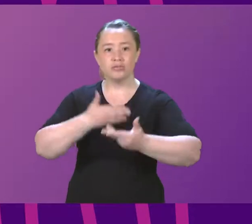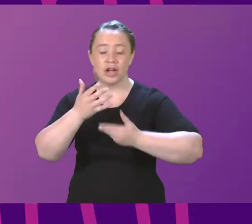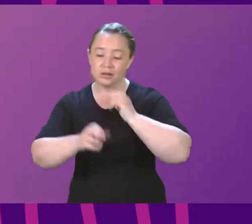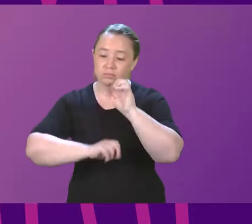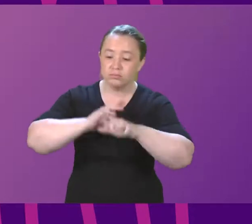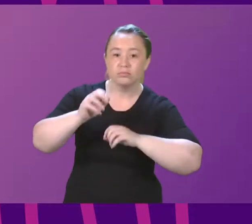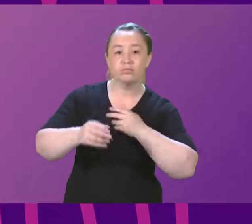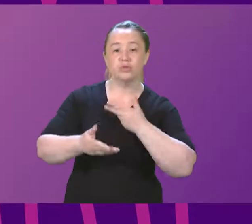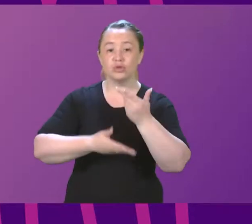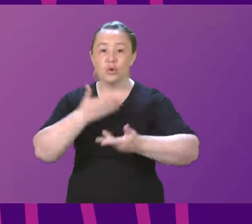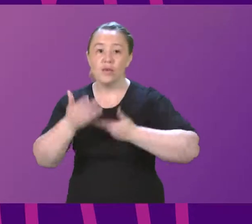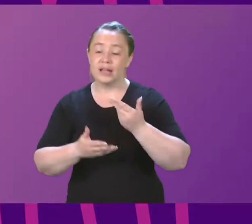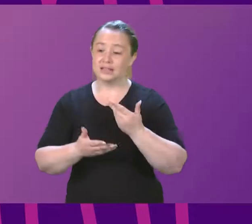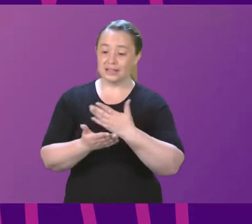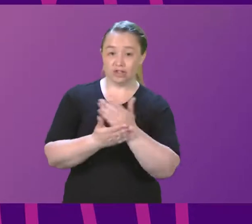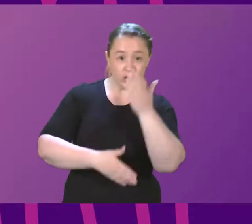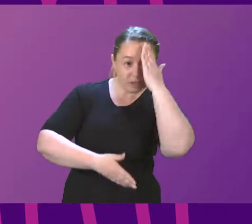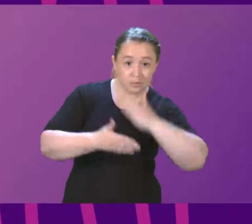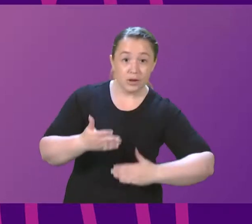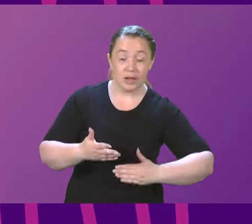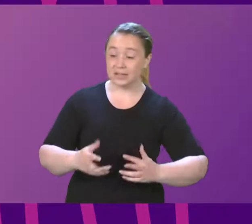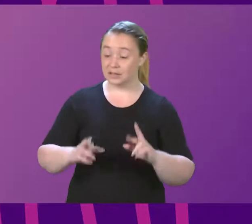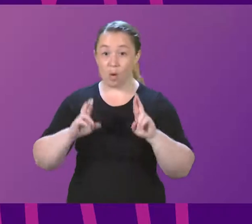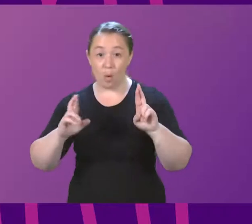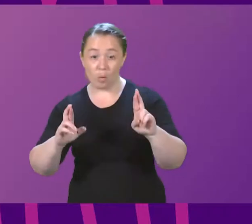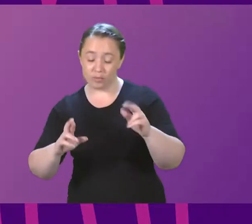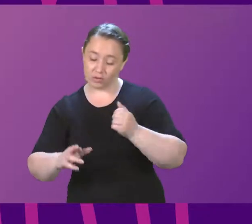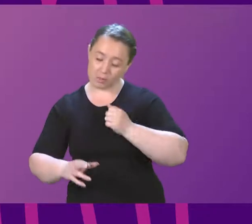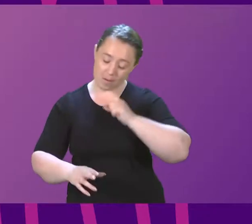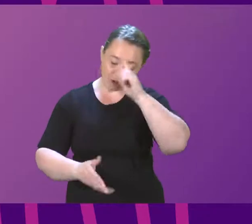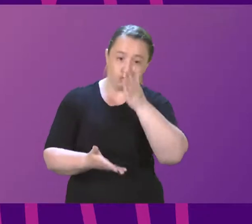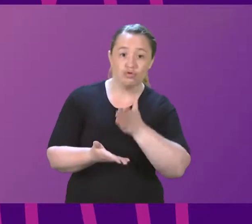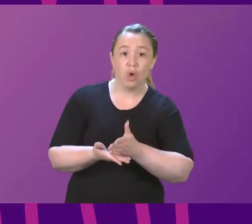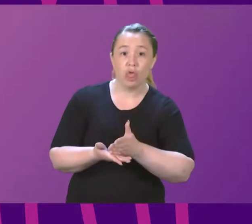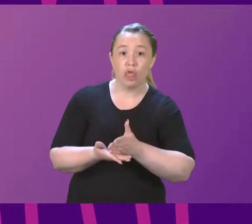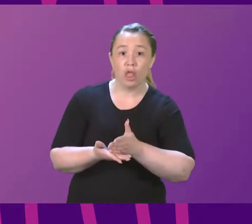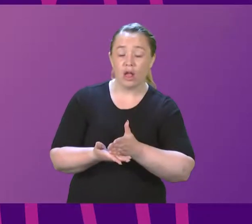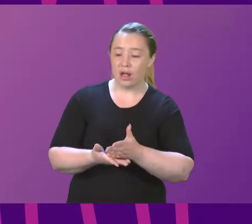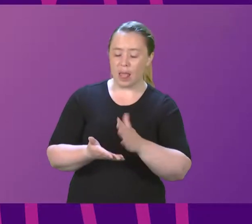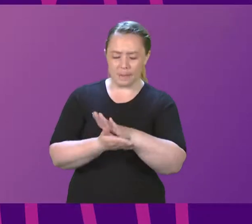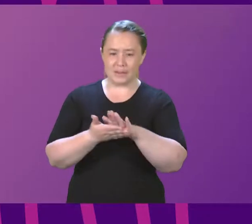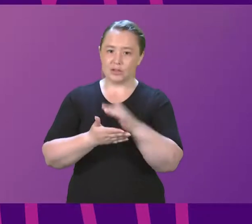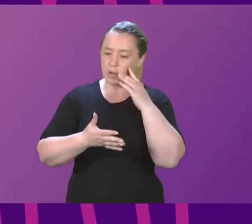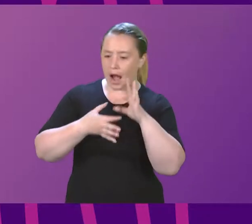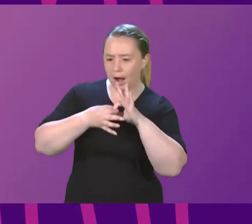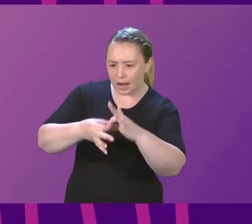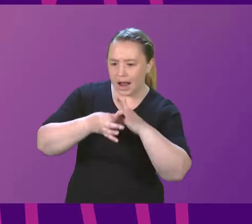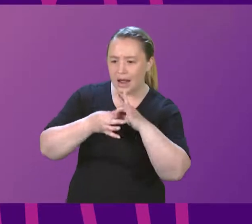experiences, hopes, our truths, then we can connect and find solutions.